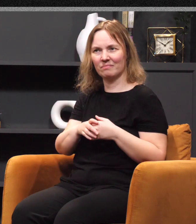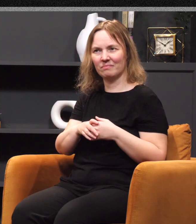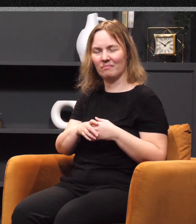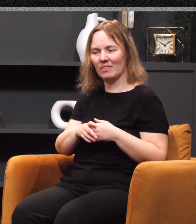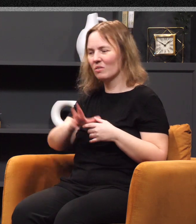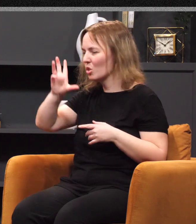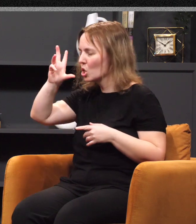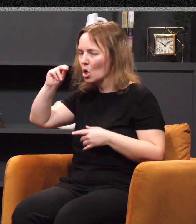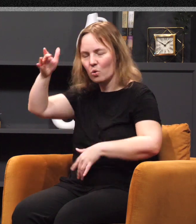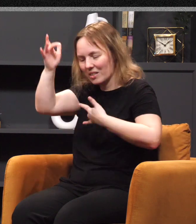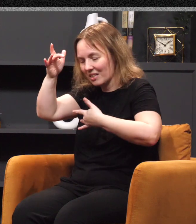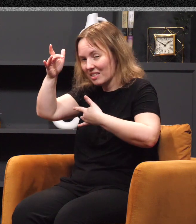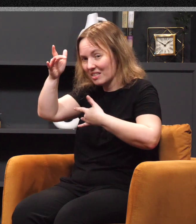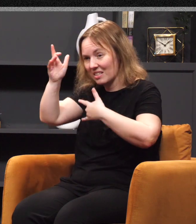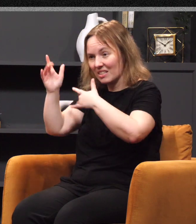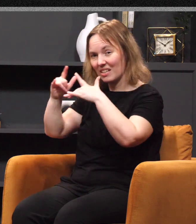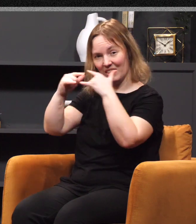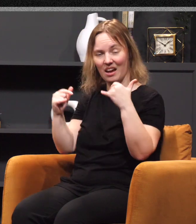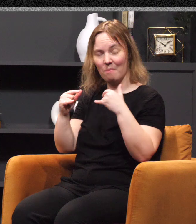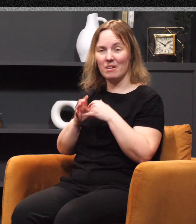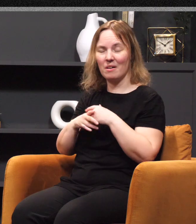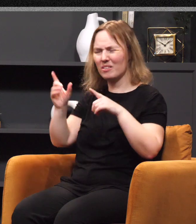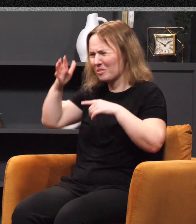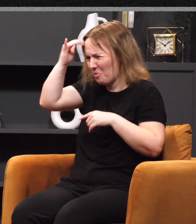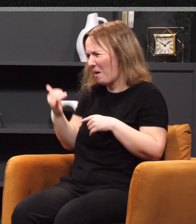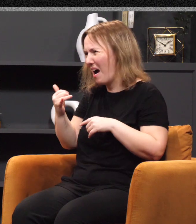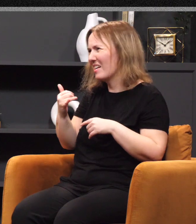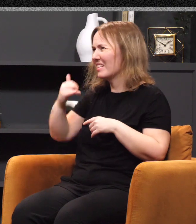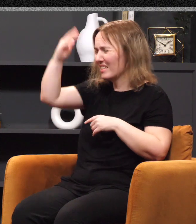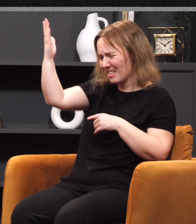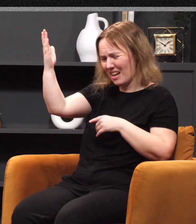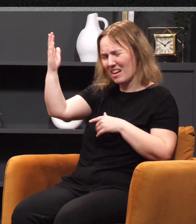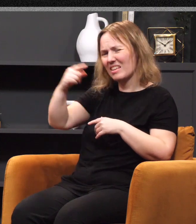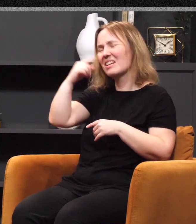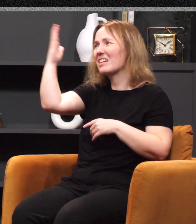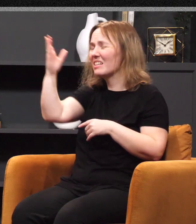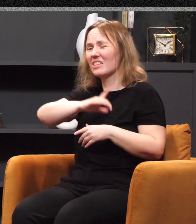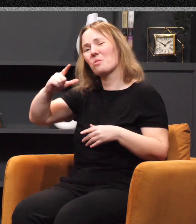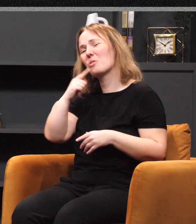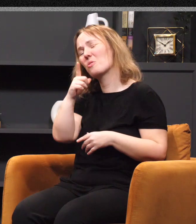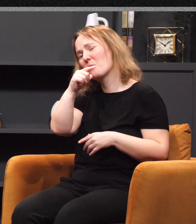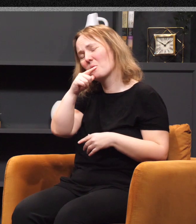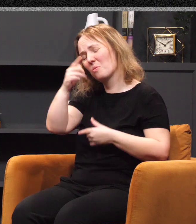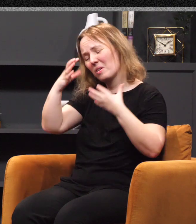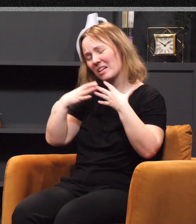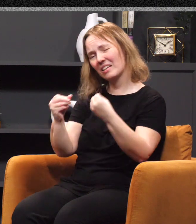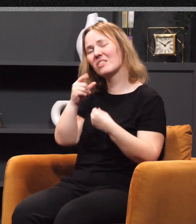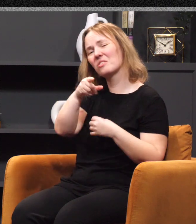There was no sickness in the camp. So why is he saying, I am the Lord that heals you? The issue is